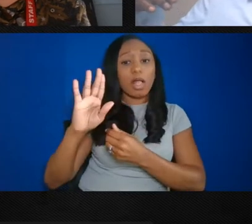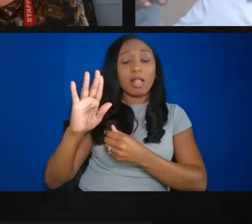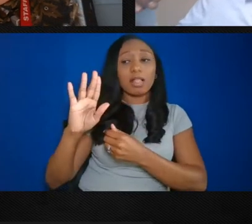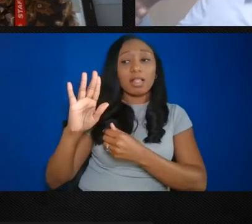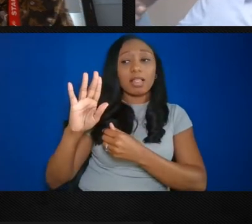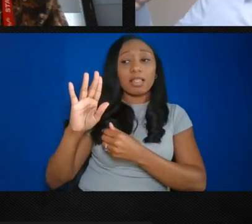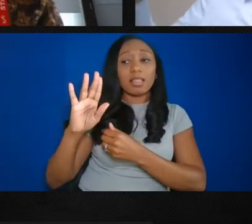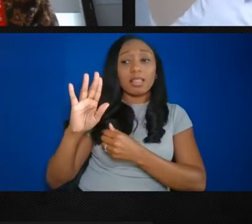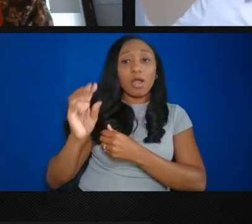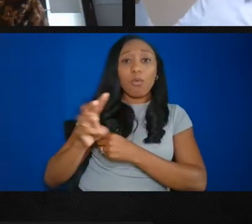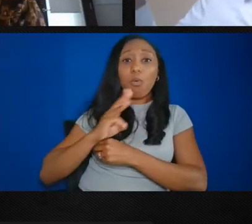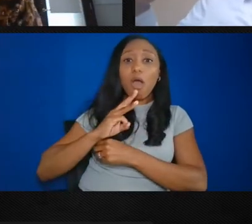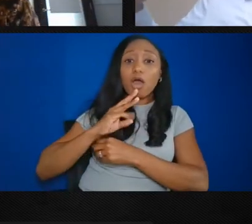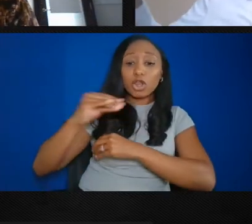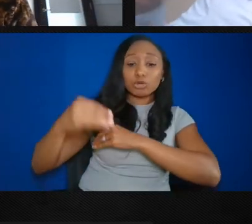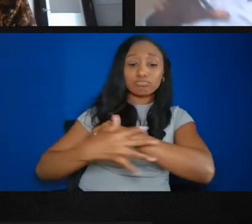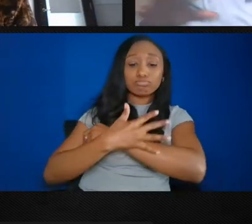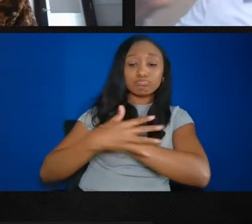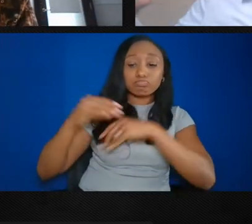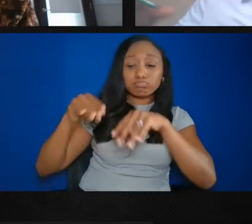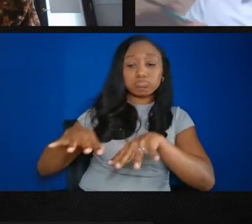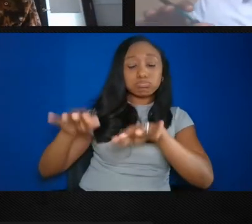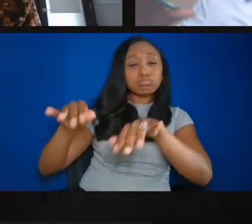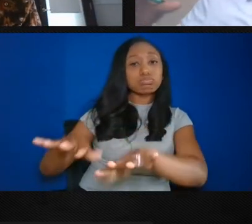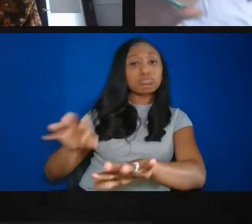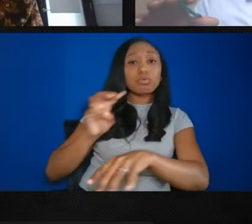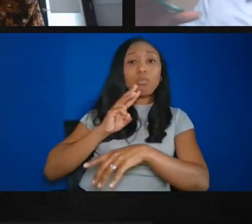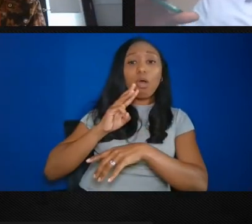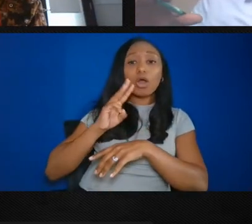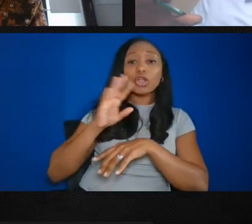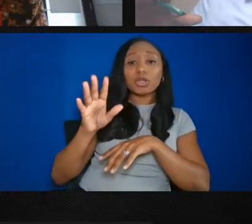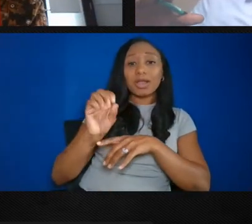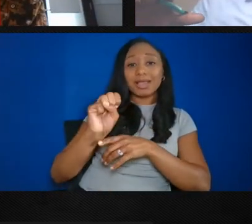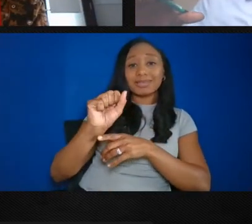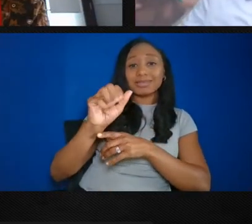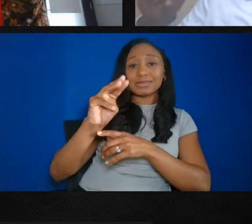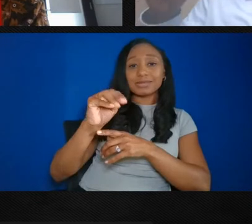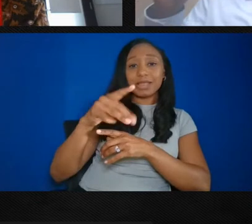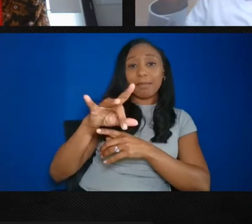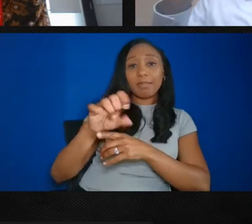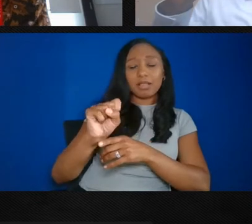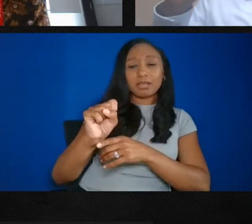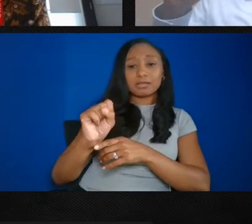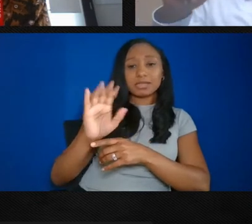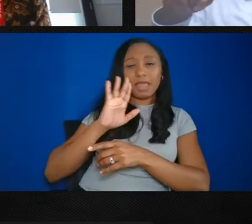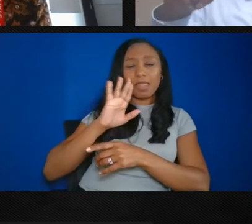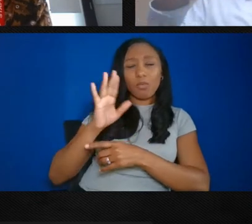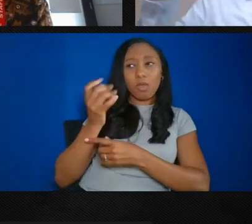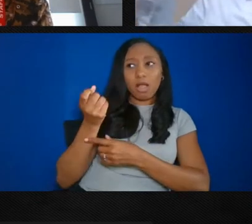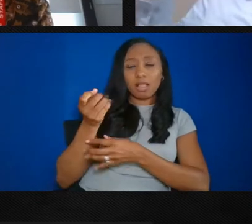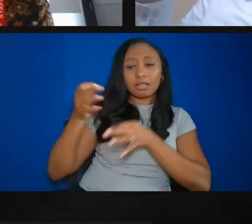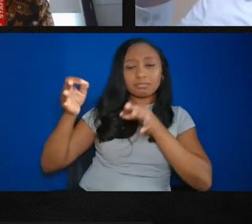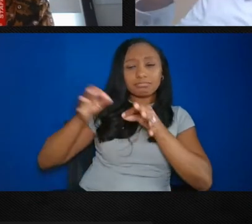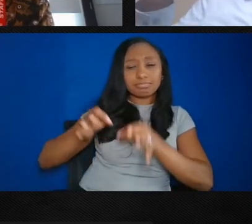people, what plants, what fish have interacted with that water. And they have amassed grants from